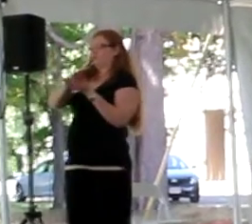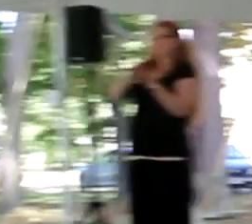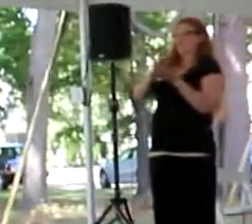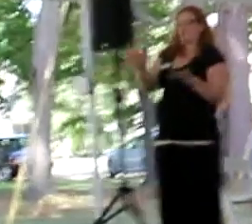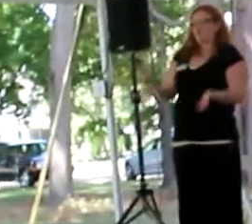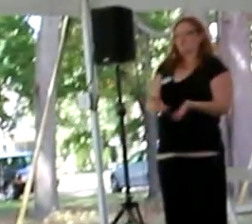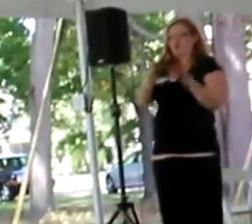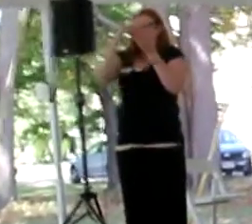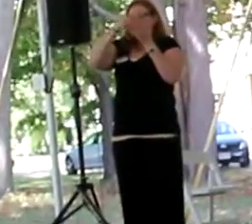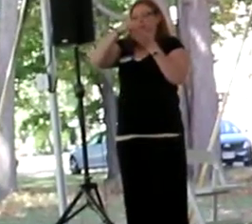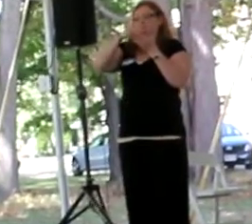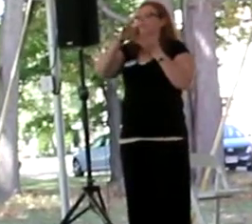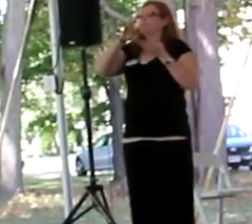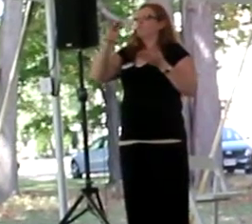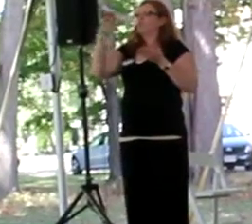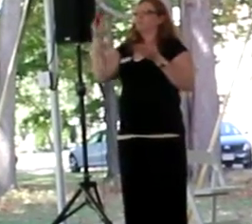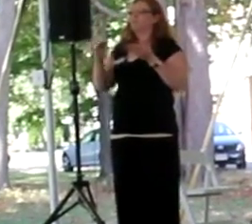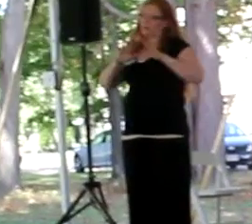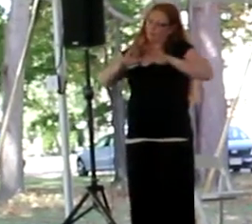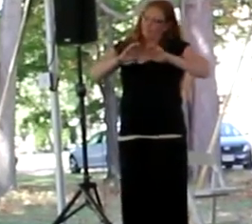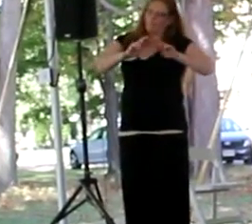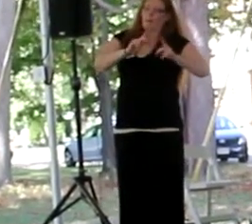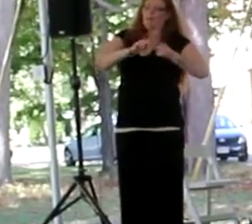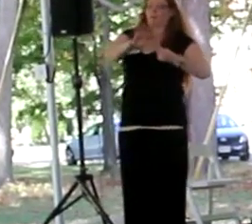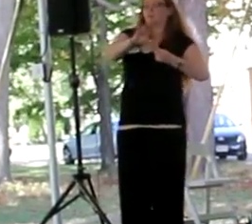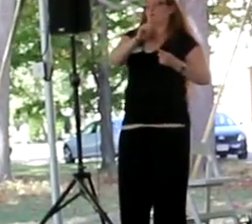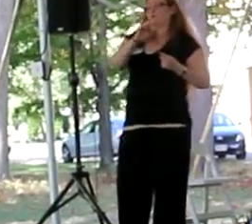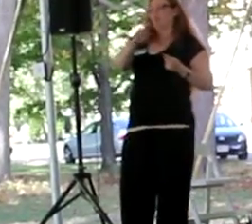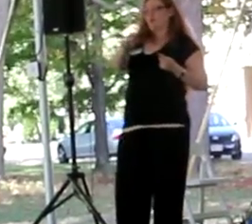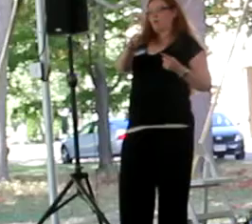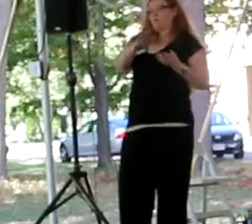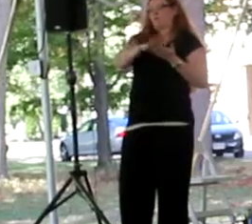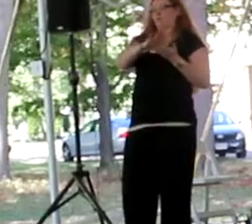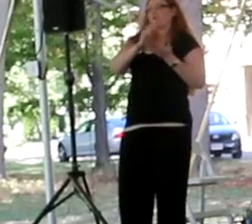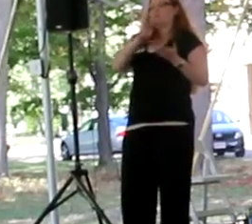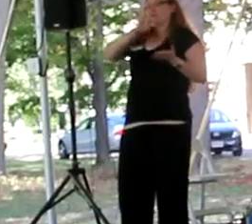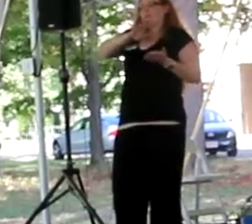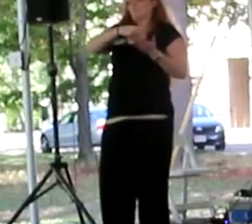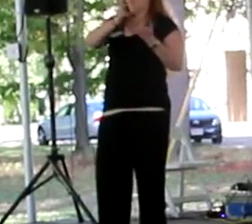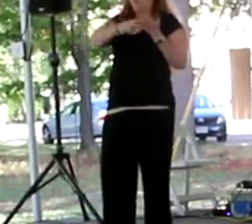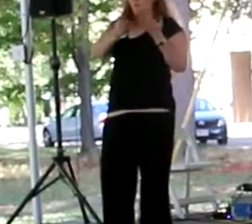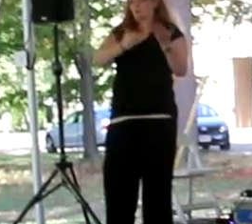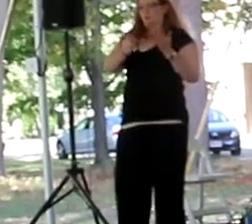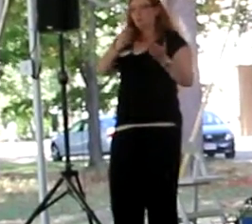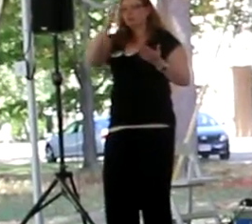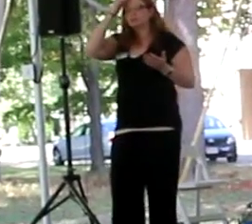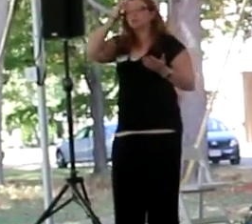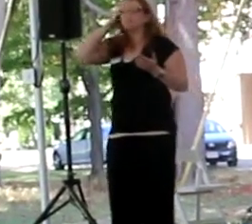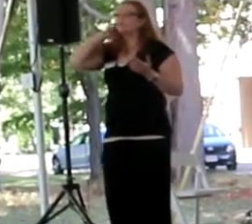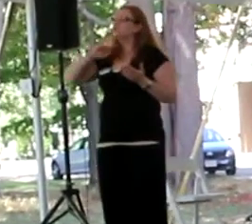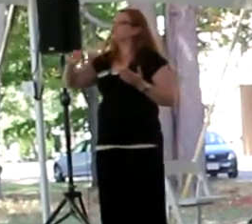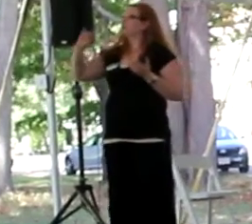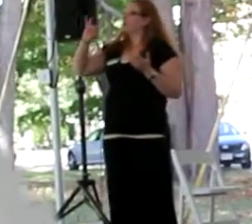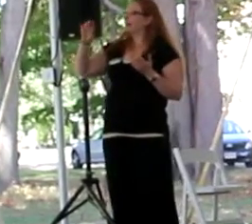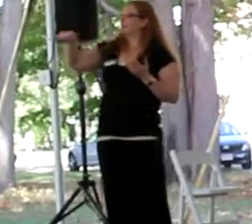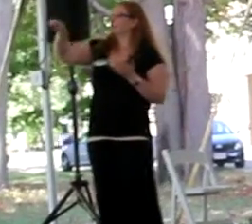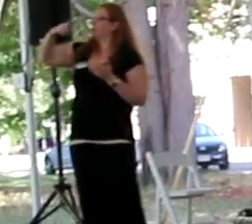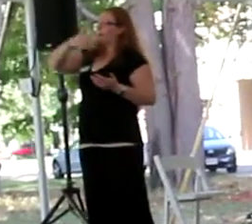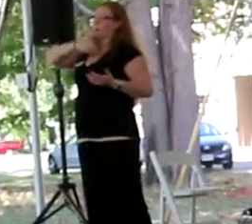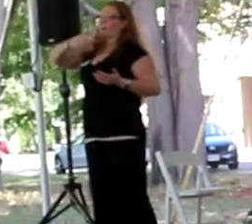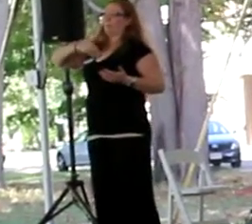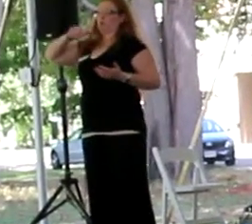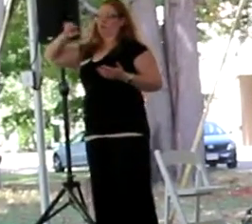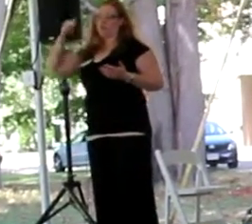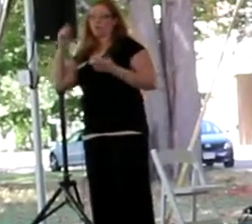% of that money goes back to the Clark School to use for their own programs and services. So if you are a part of another organization,